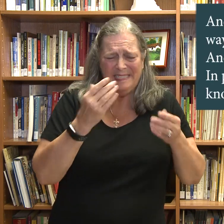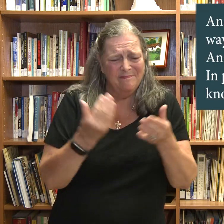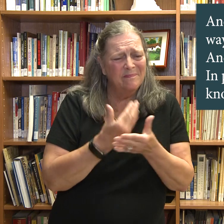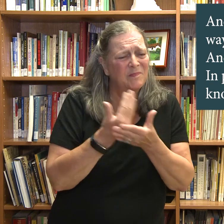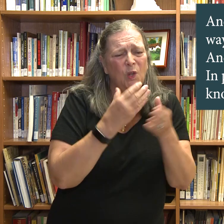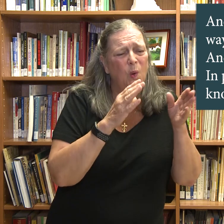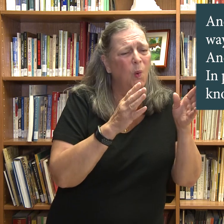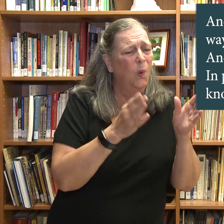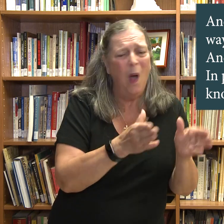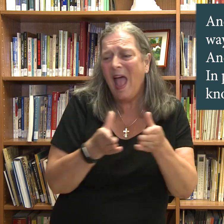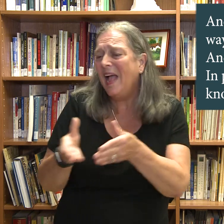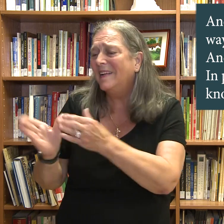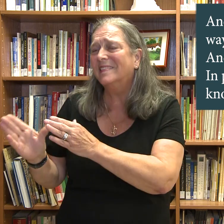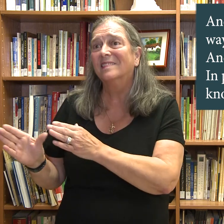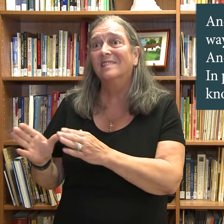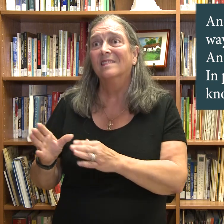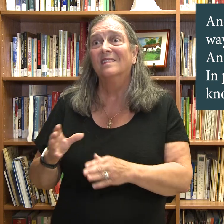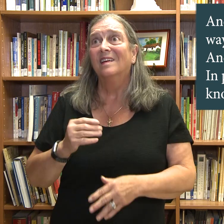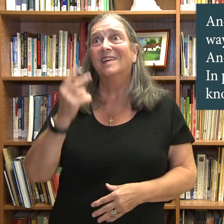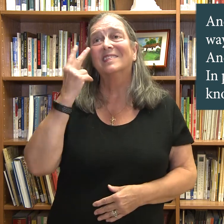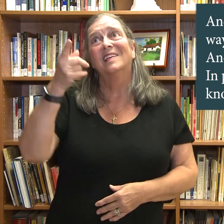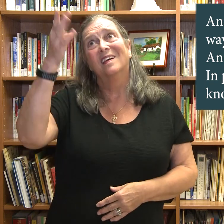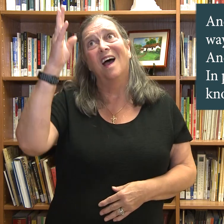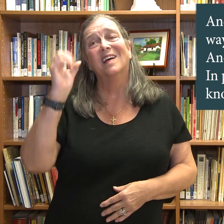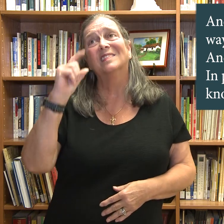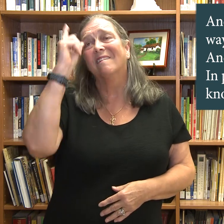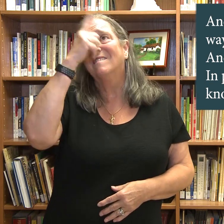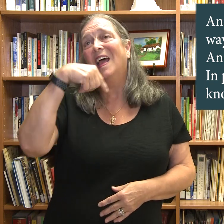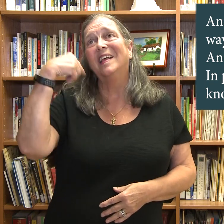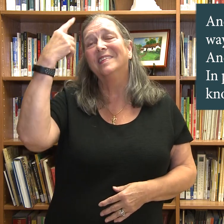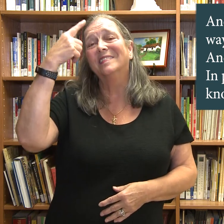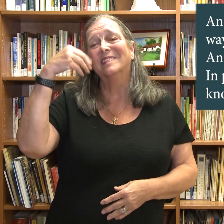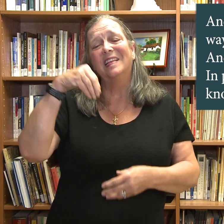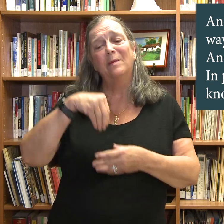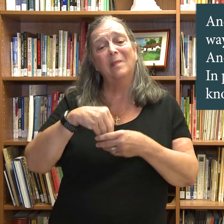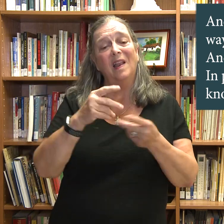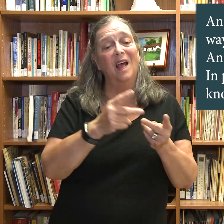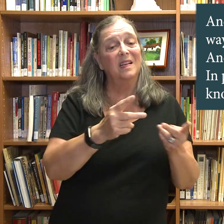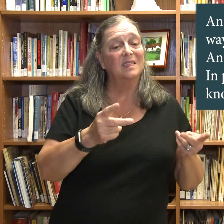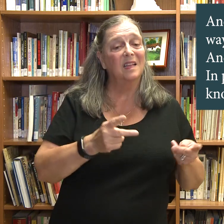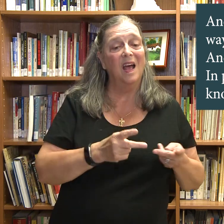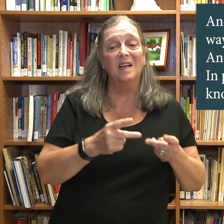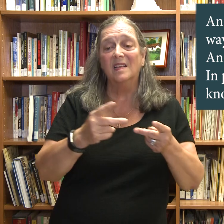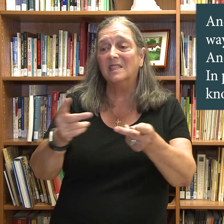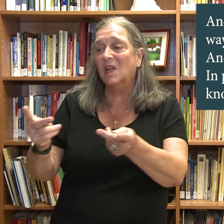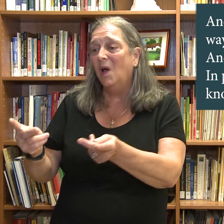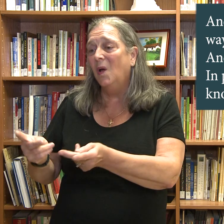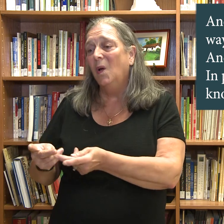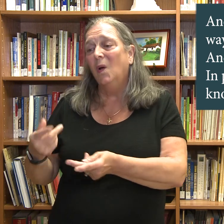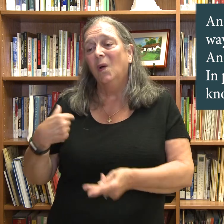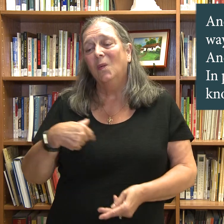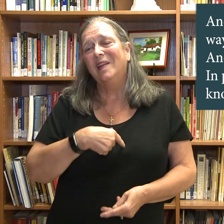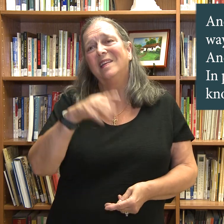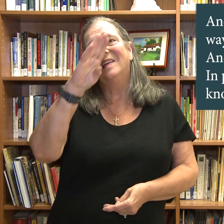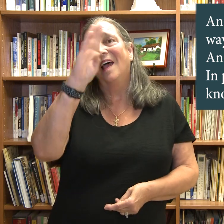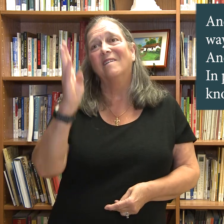ways And we'll see God's face In places we'd never